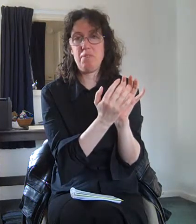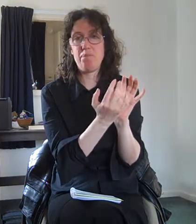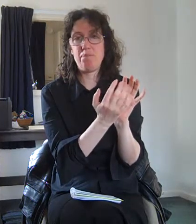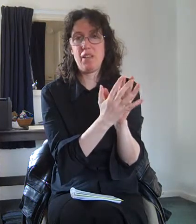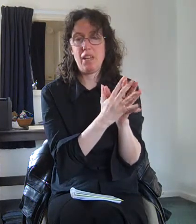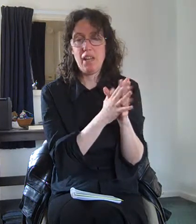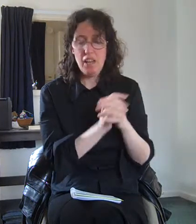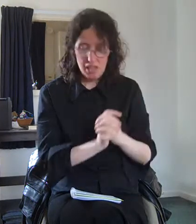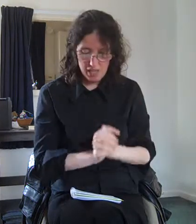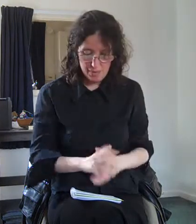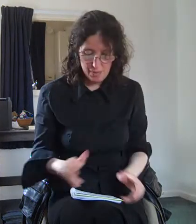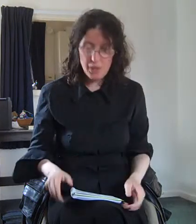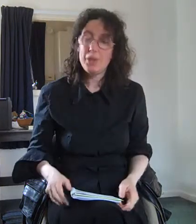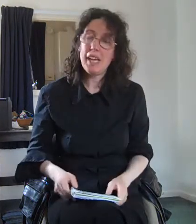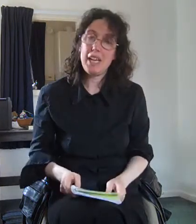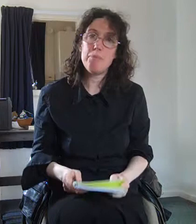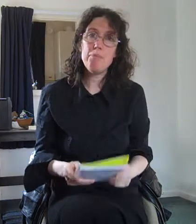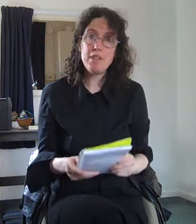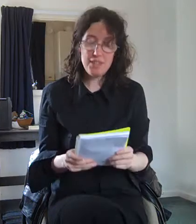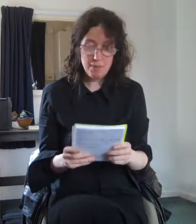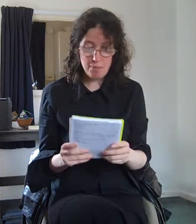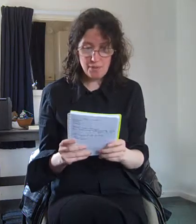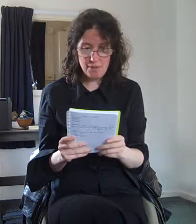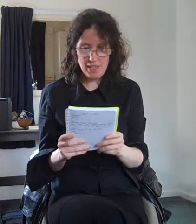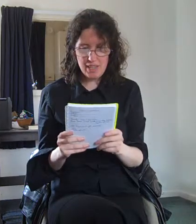okay myth number three